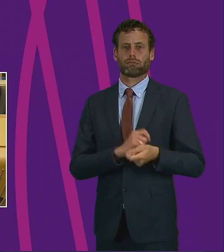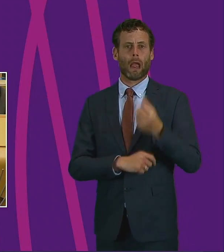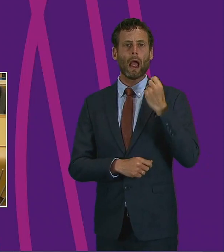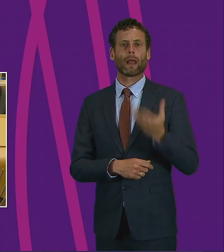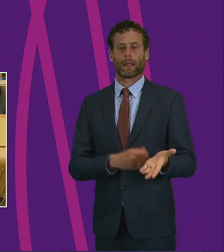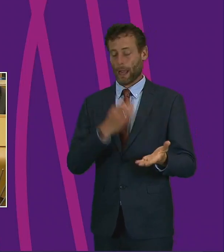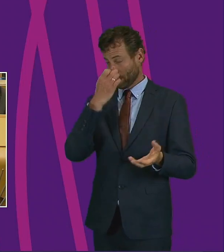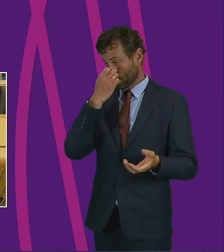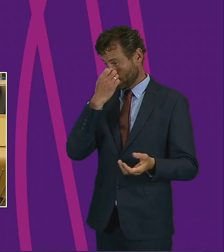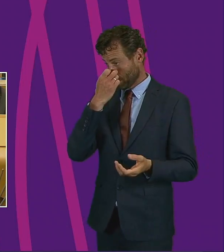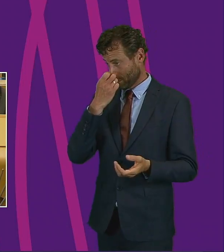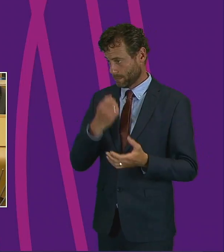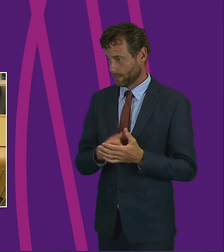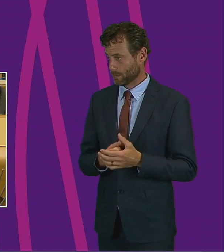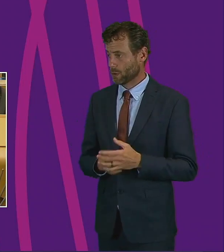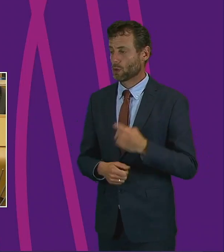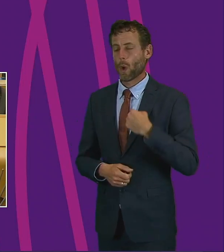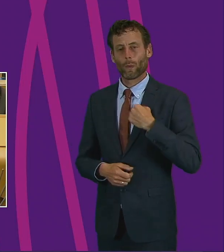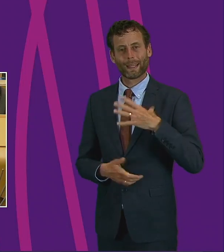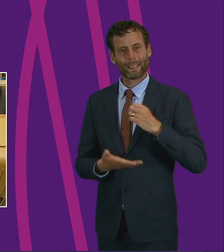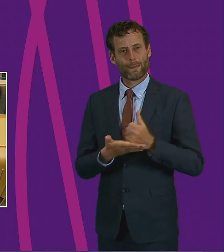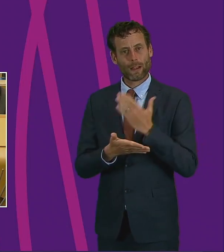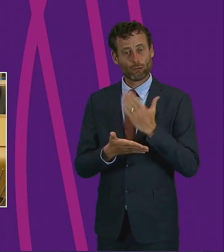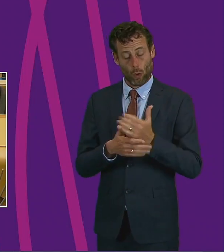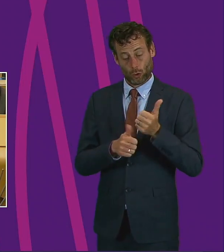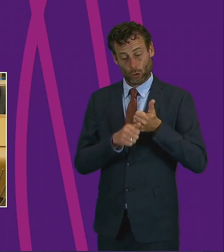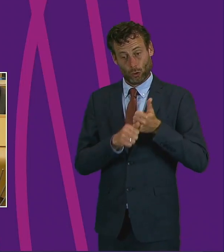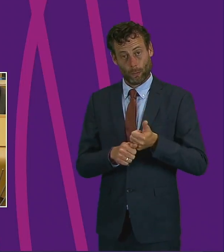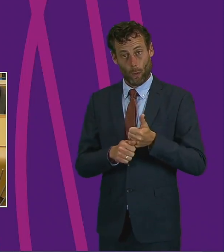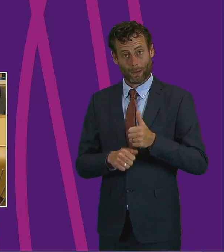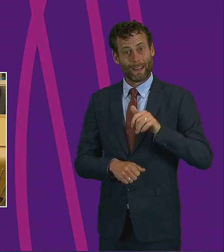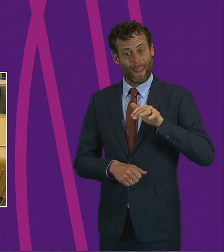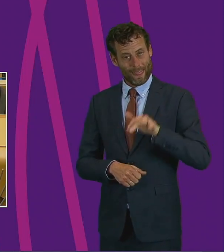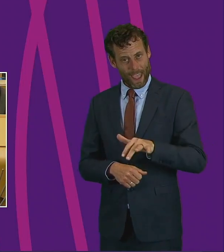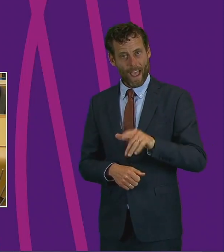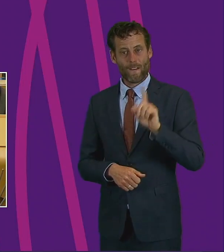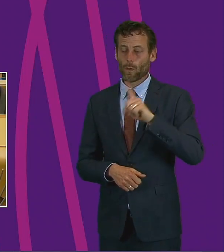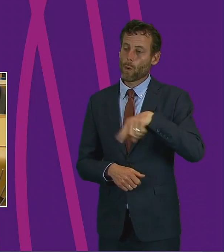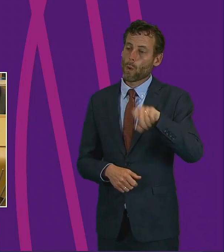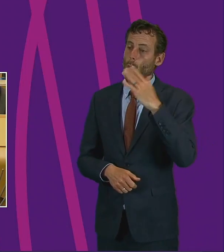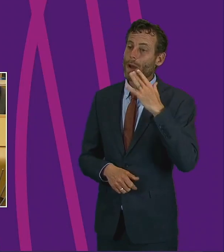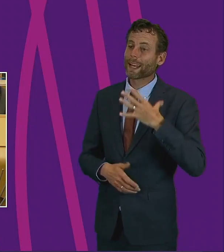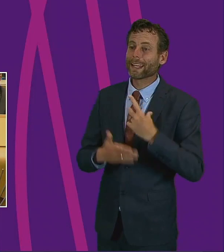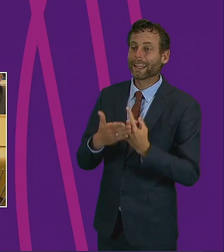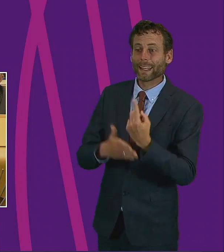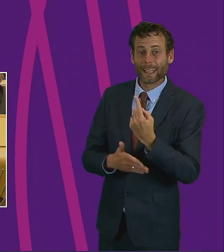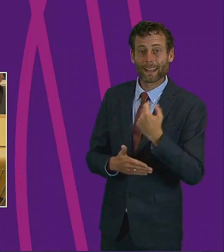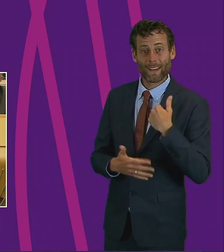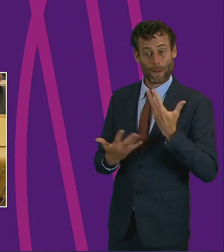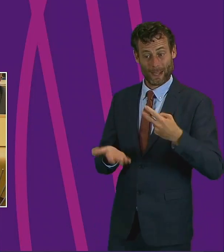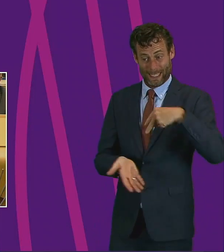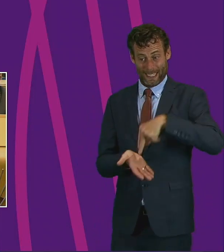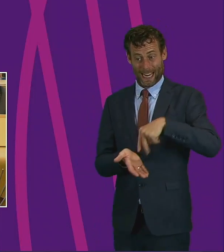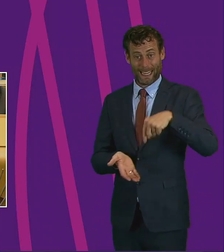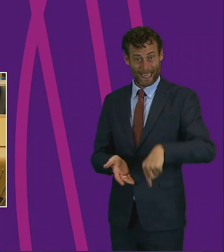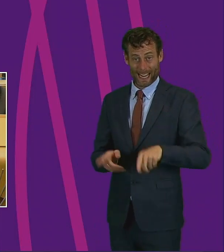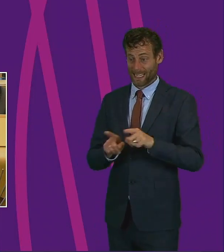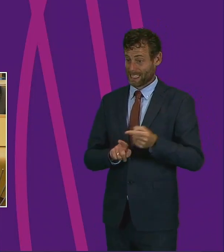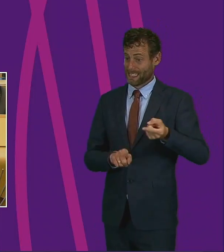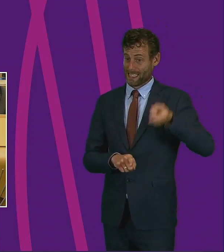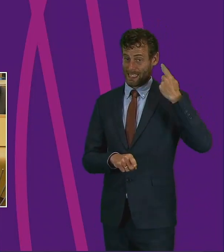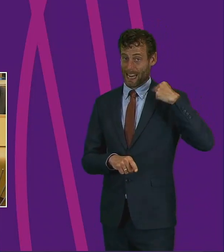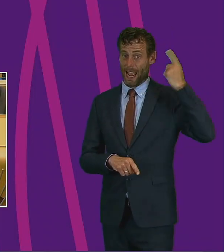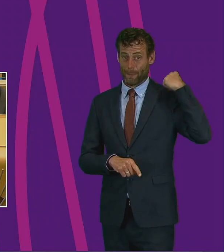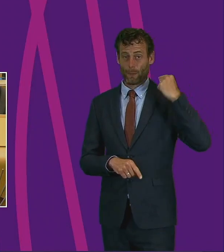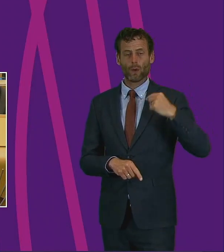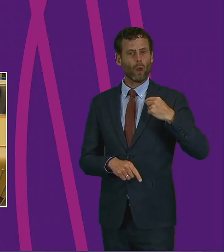of systems before? We need to ensure that adequate support is available for people when they need it. And as I already said in this chamber in recent weeks, we could do far worse